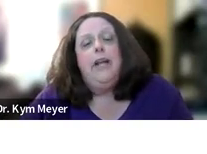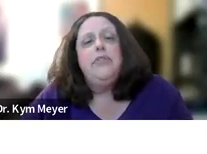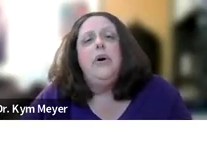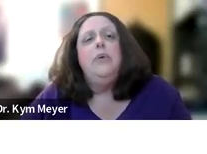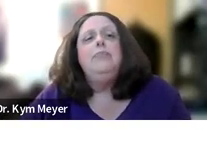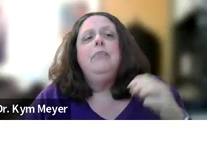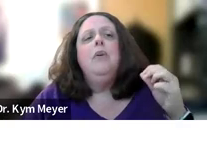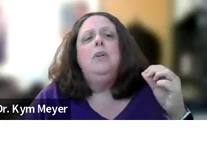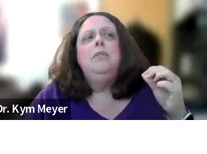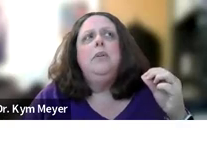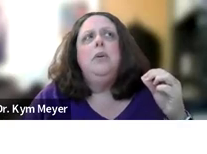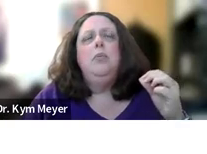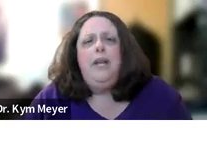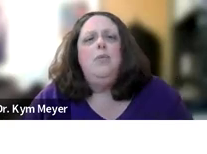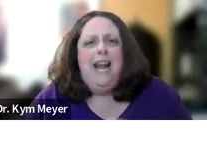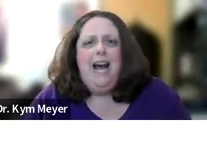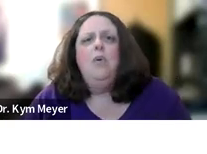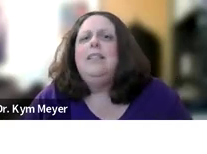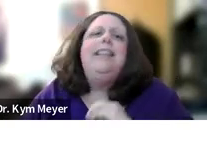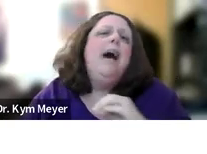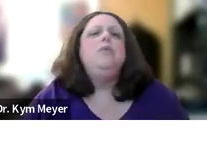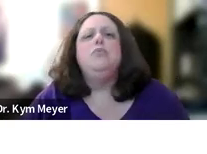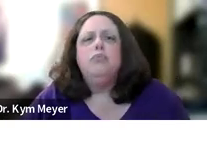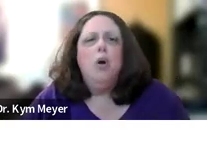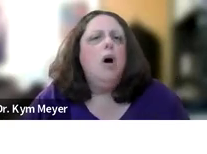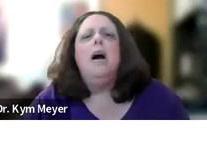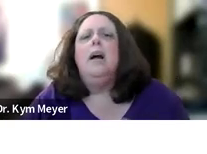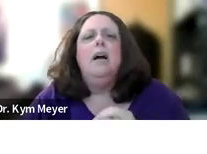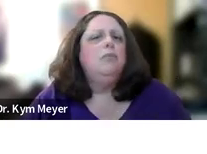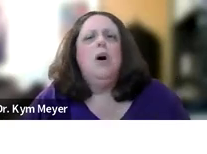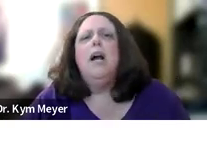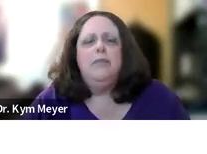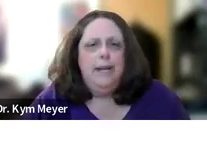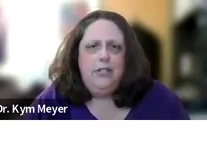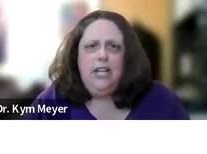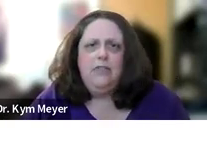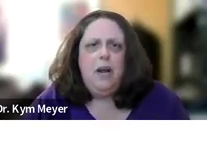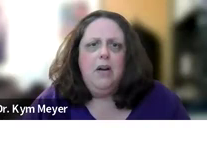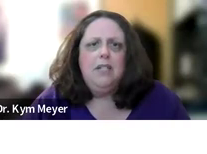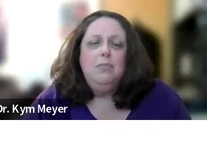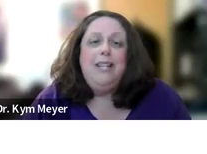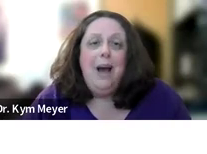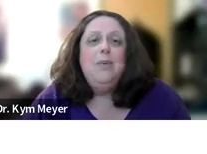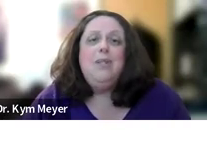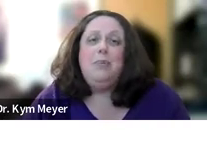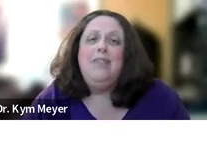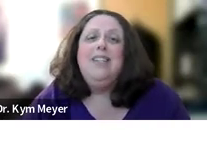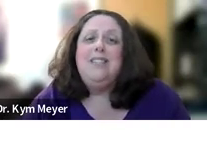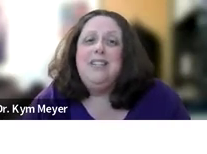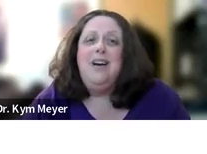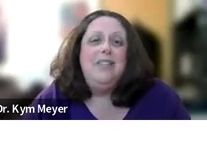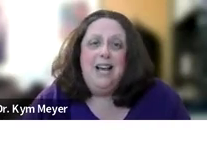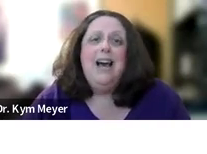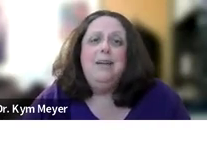And so we know now that that was wrong, wrong information to give to parents, but that was the